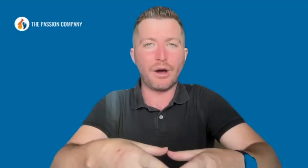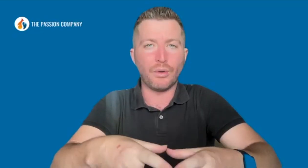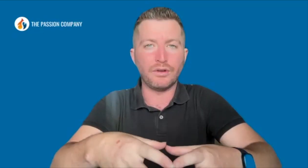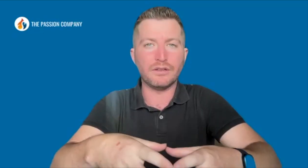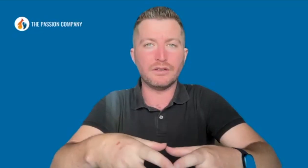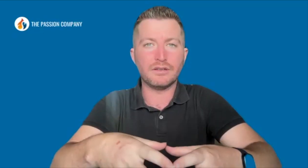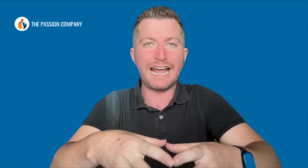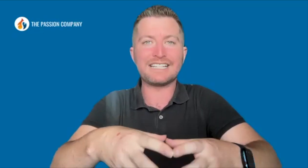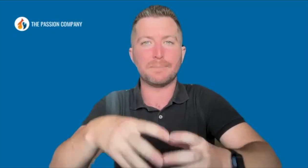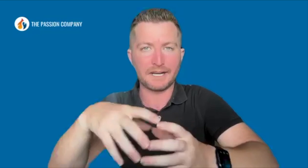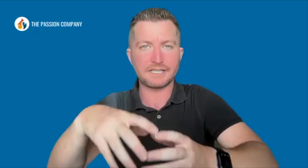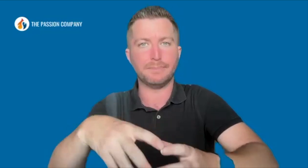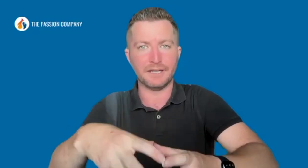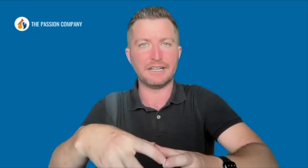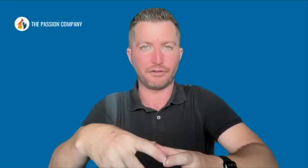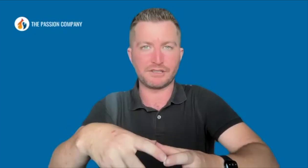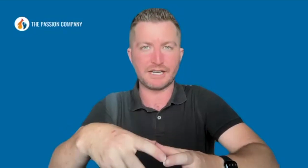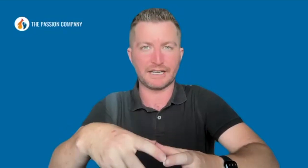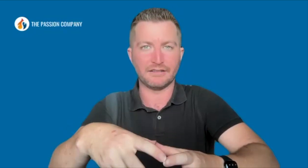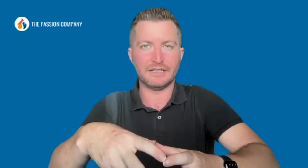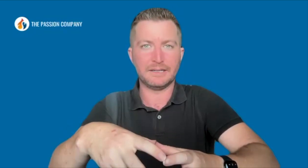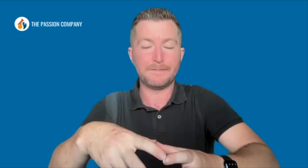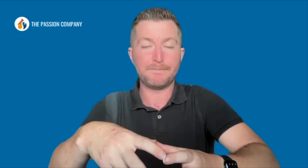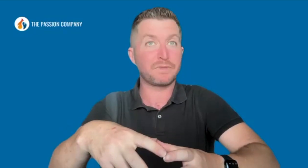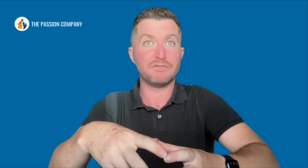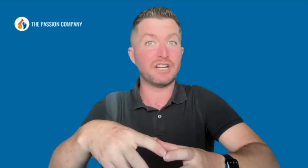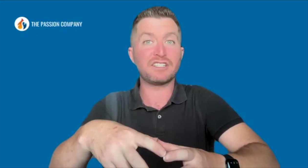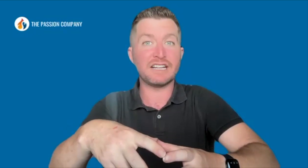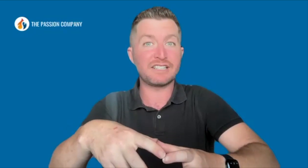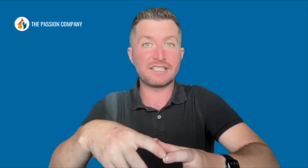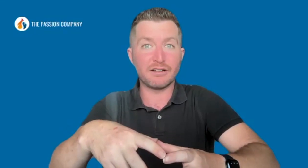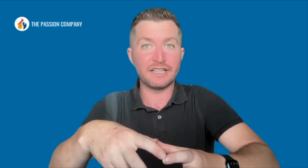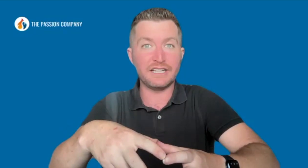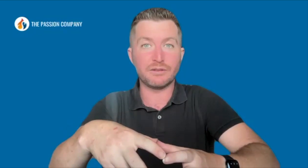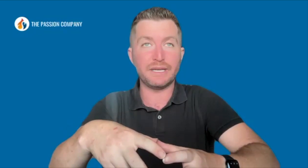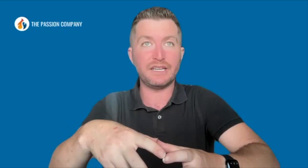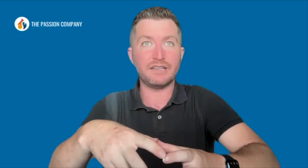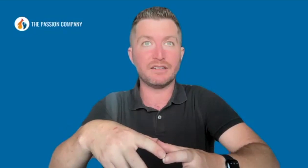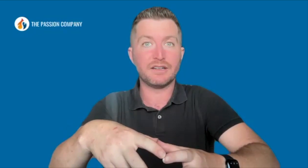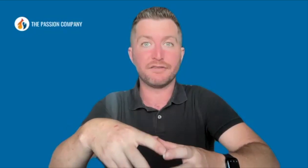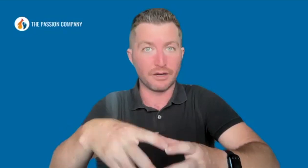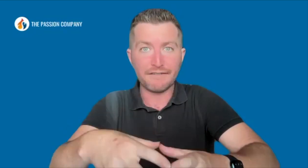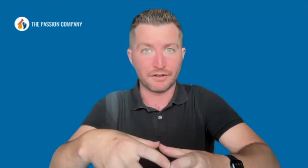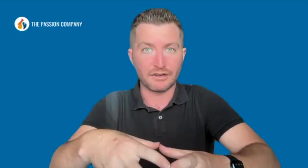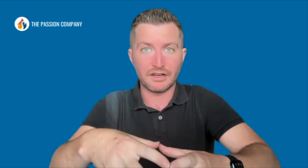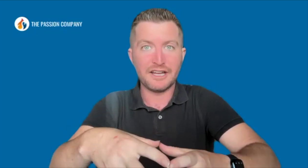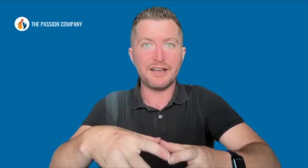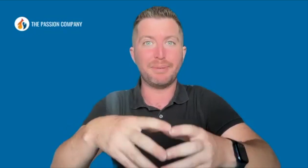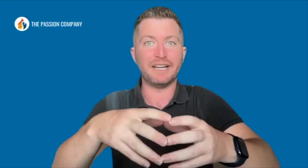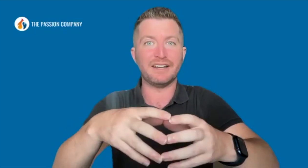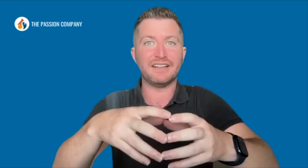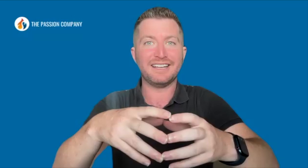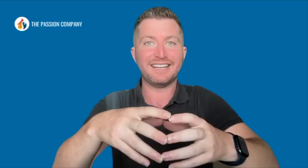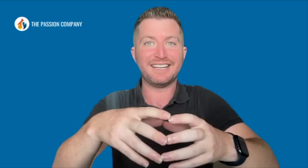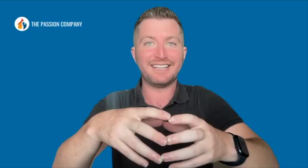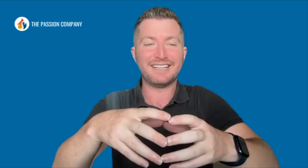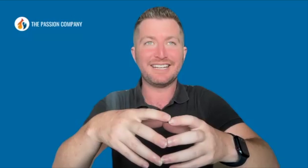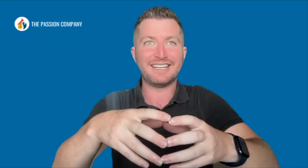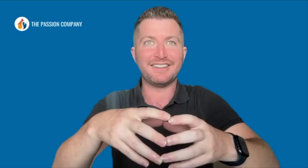as a possibility for a second. It doesn't necessarily need to be forever, but the